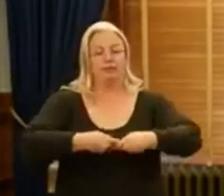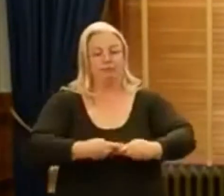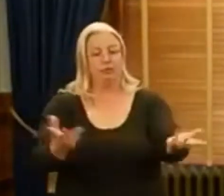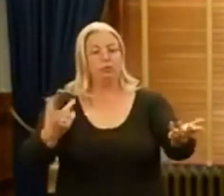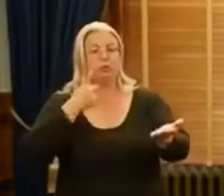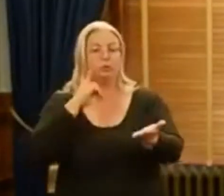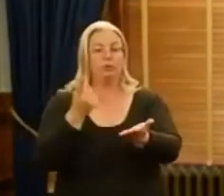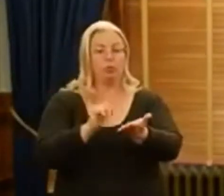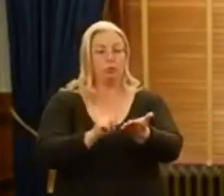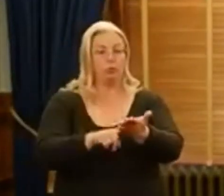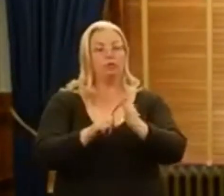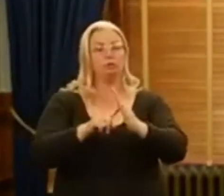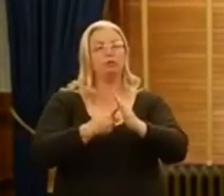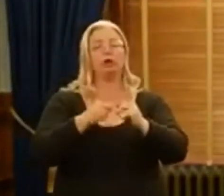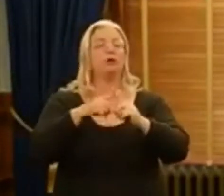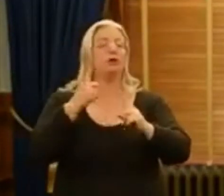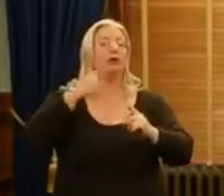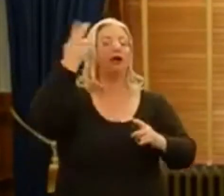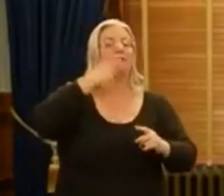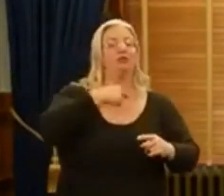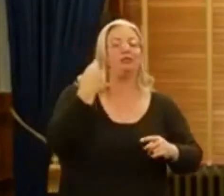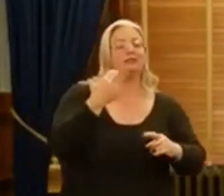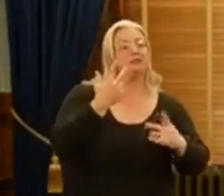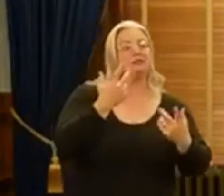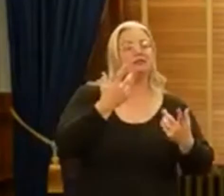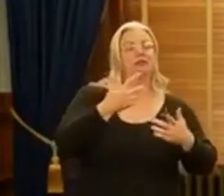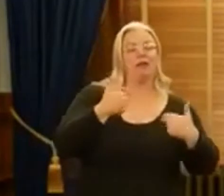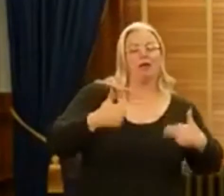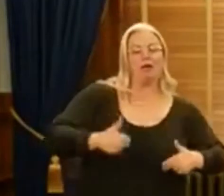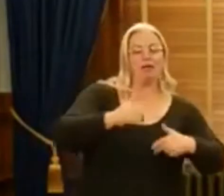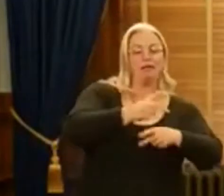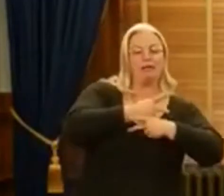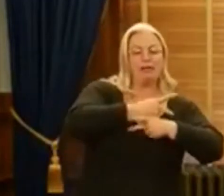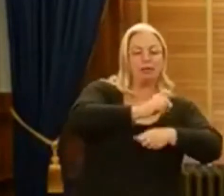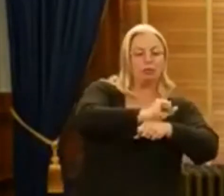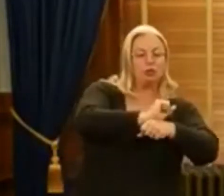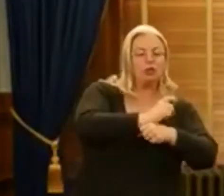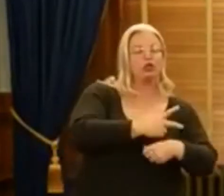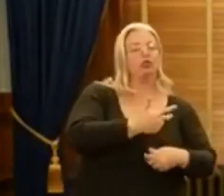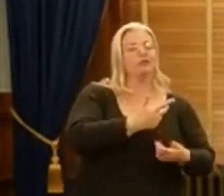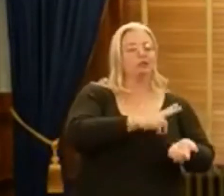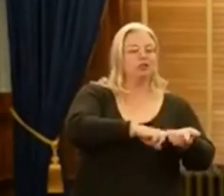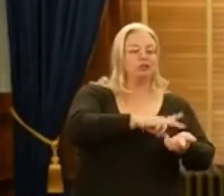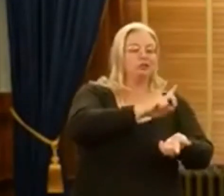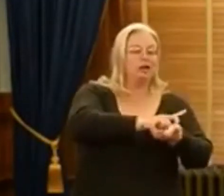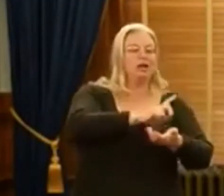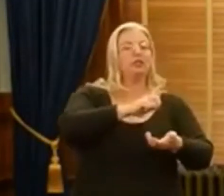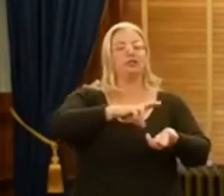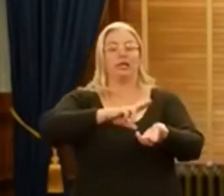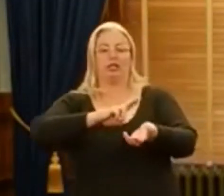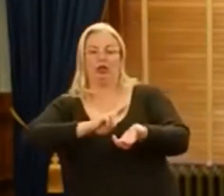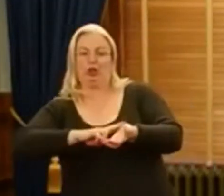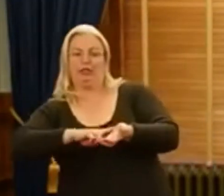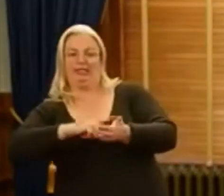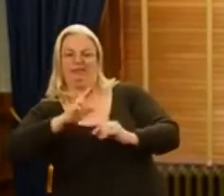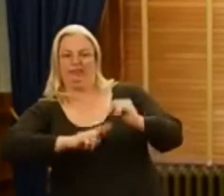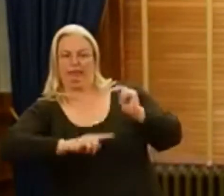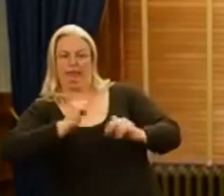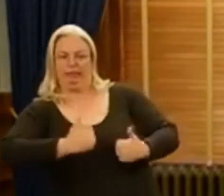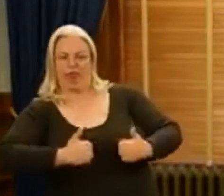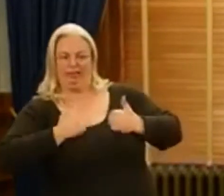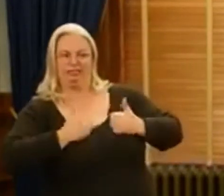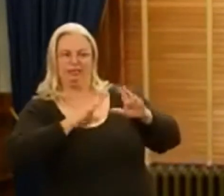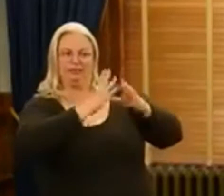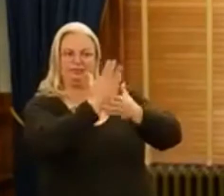order will begin with high-risk healthcare workers and nursing facility residents. Those will be phase one groups.